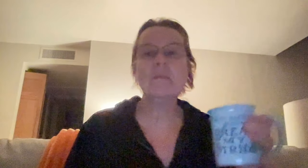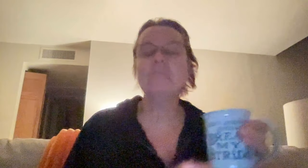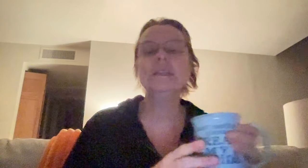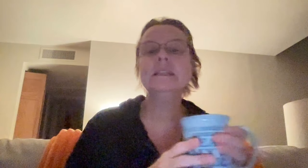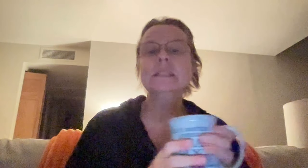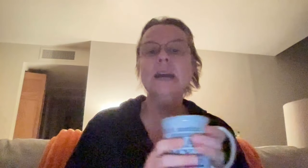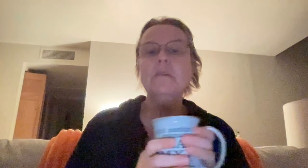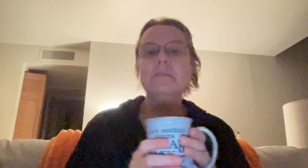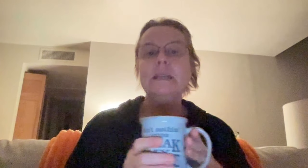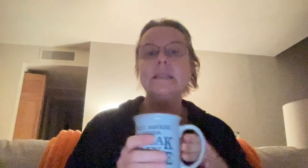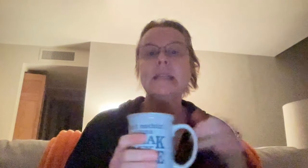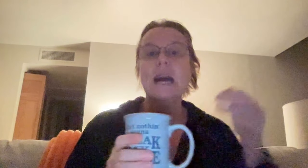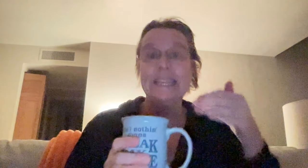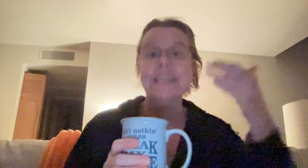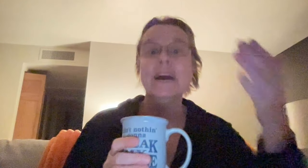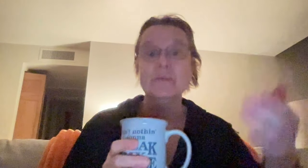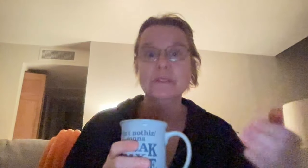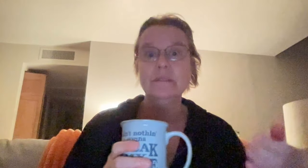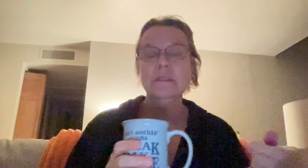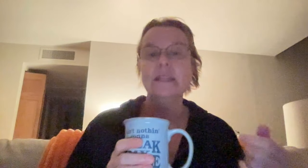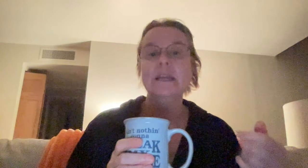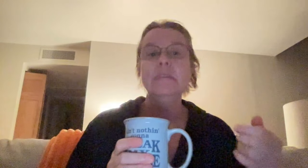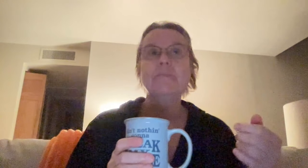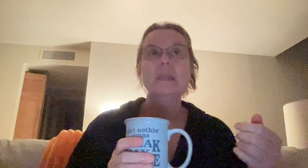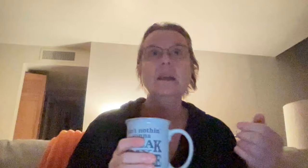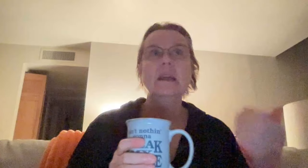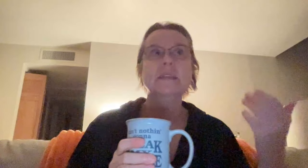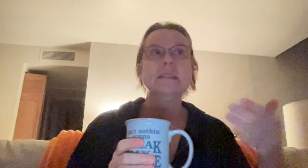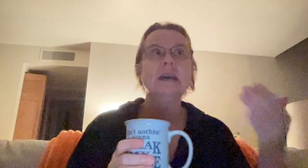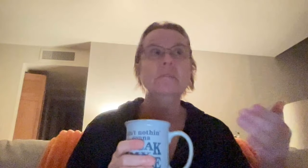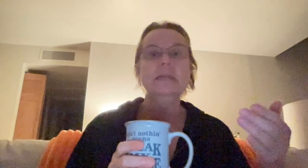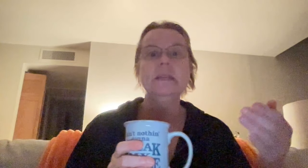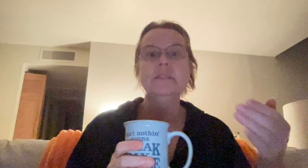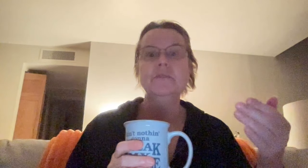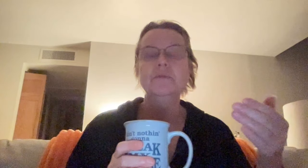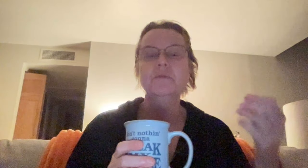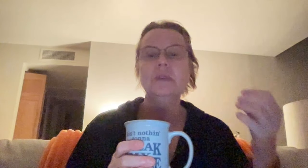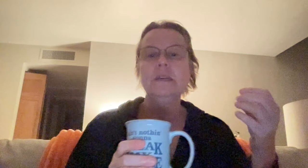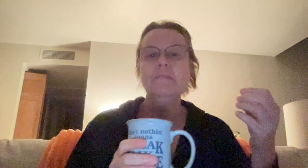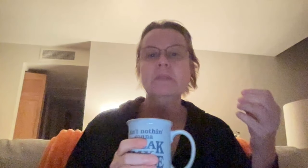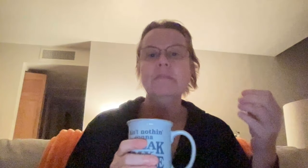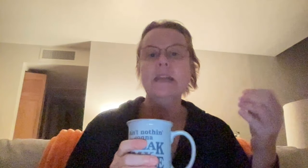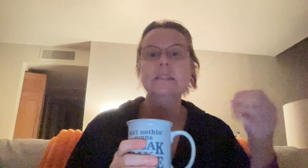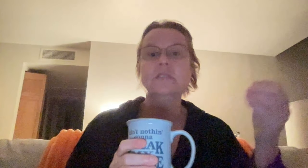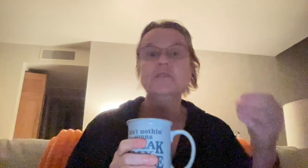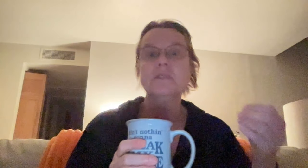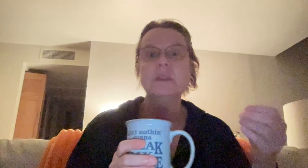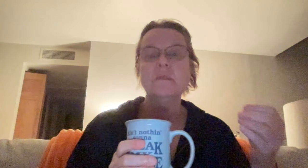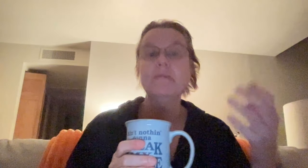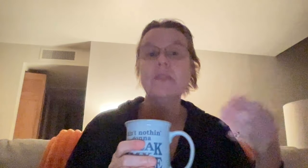But it doesn't help me to not get it out. Like, it doesn't help me to find solutions right away. But